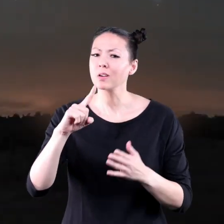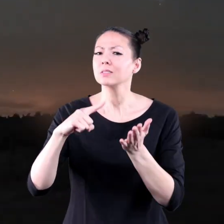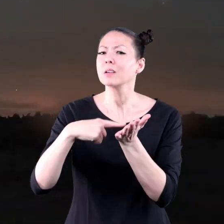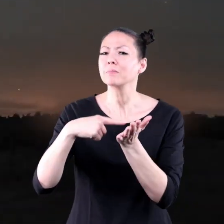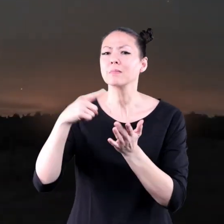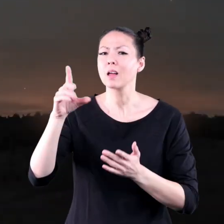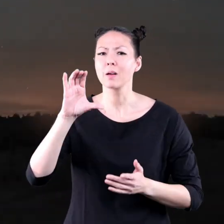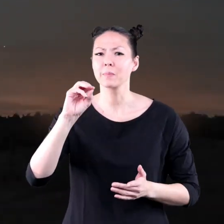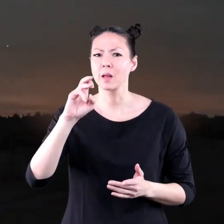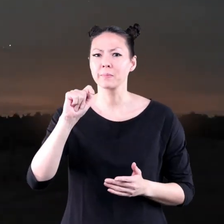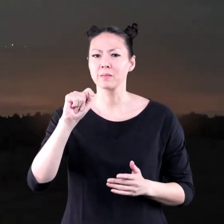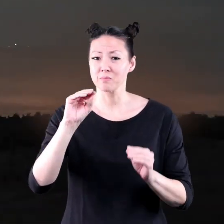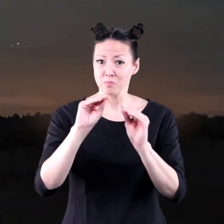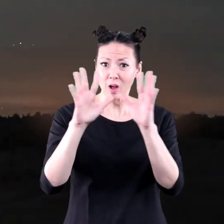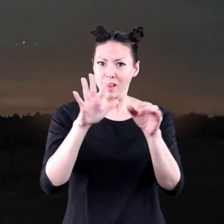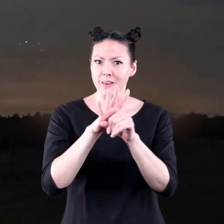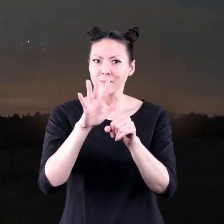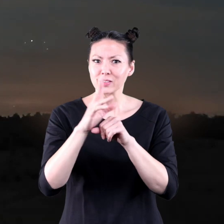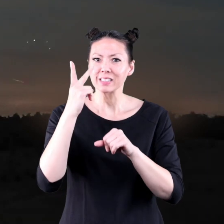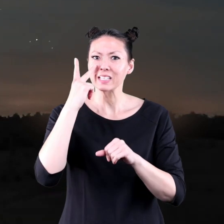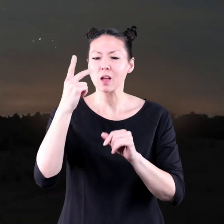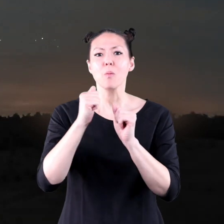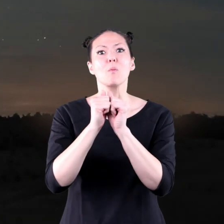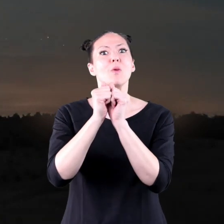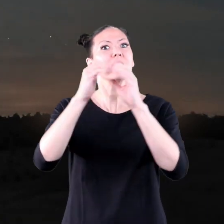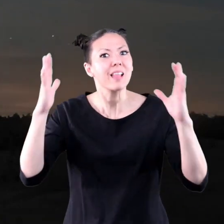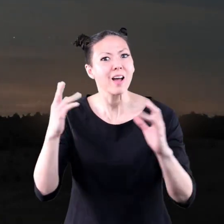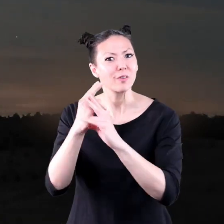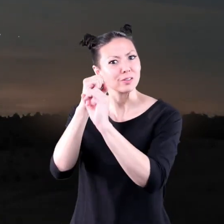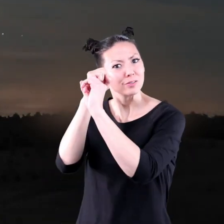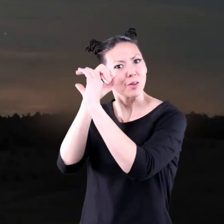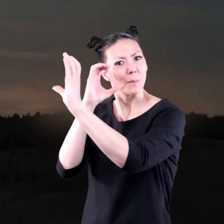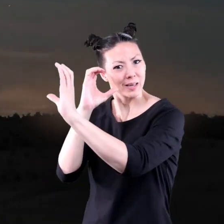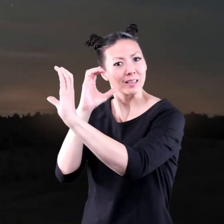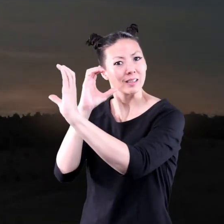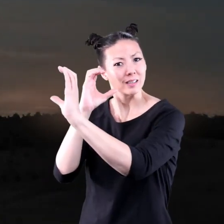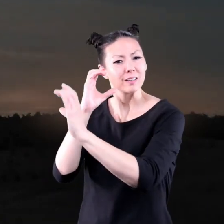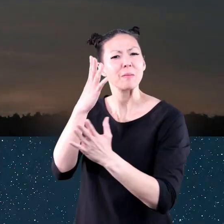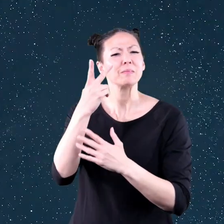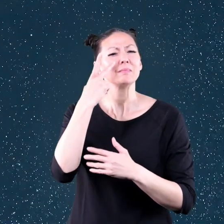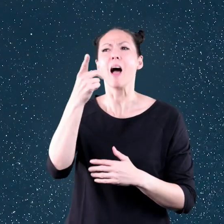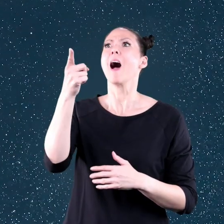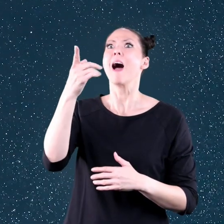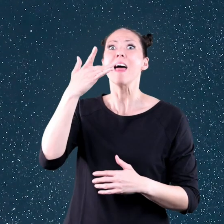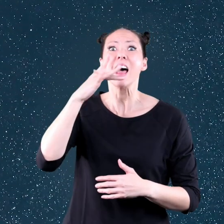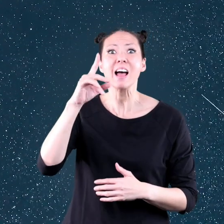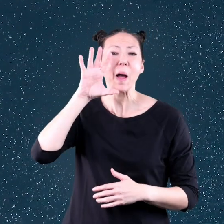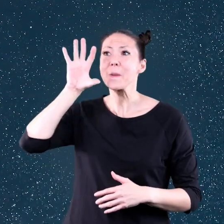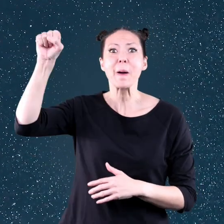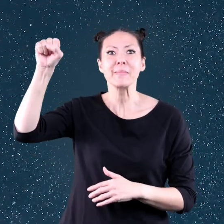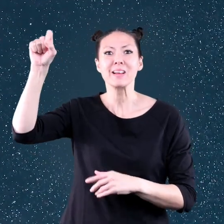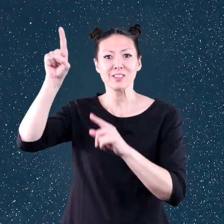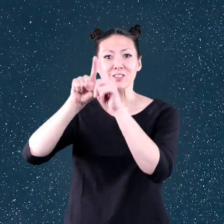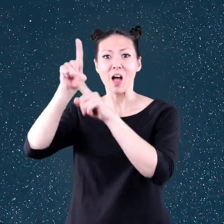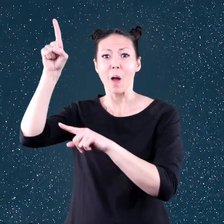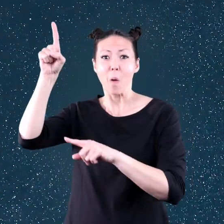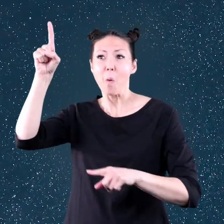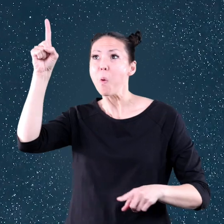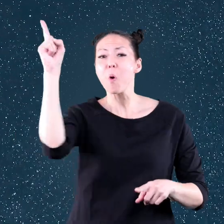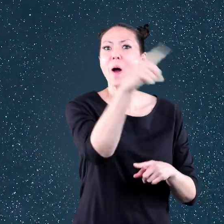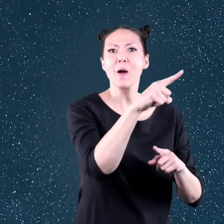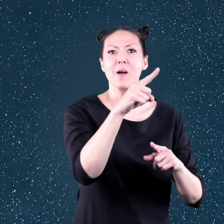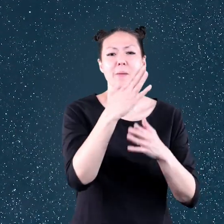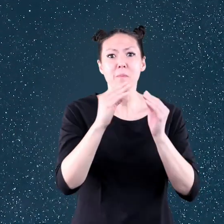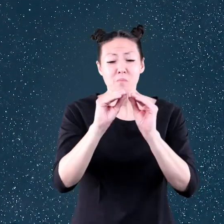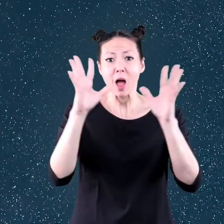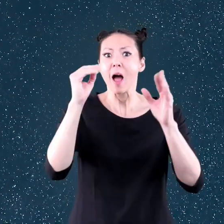rare, but it's sometimes a comet is bright enough to be seen without a telescope. You might even be lucky enough to see a